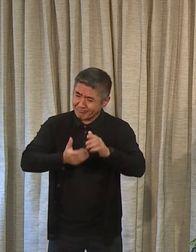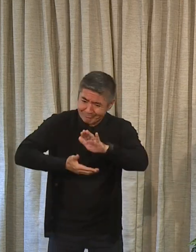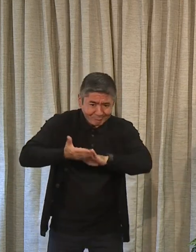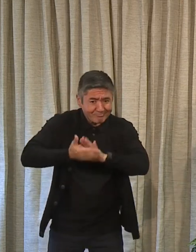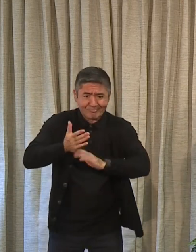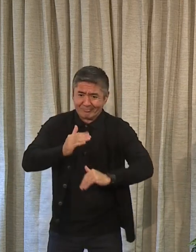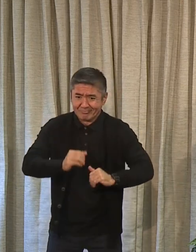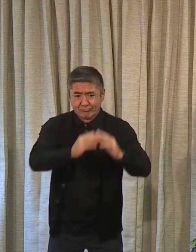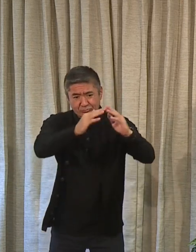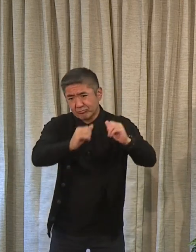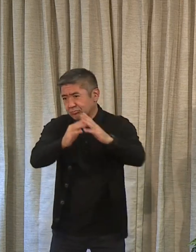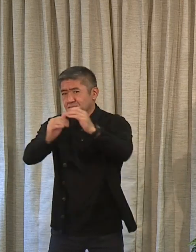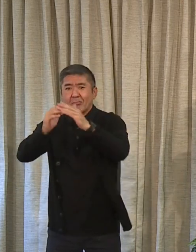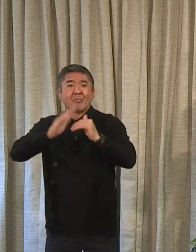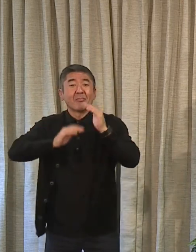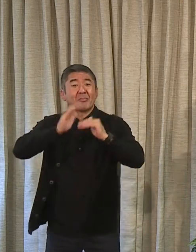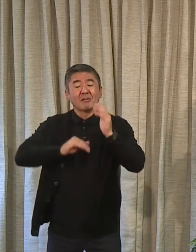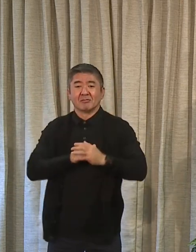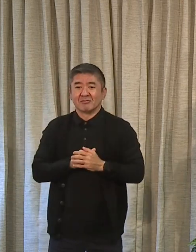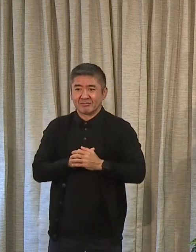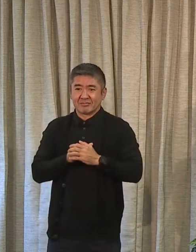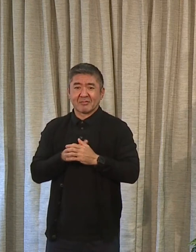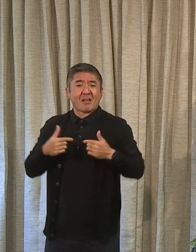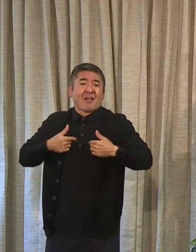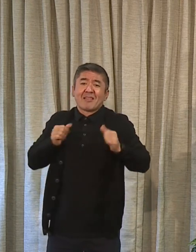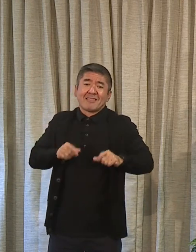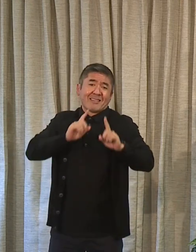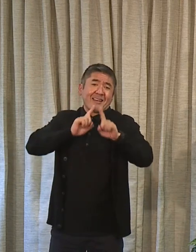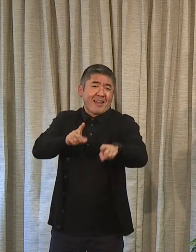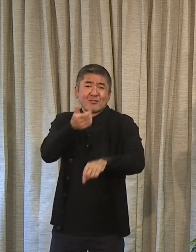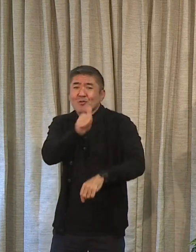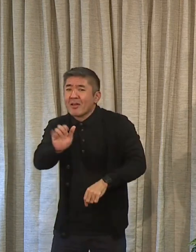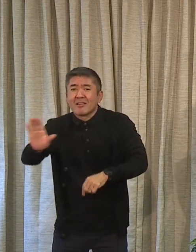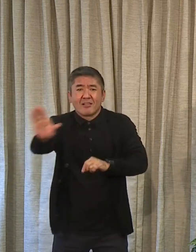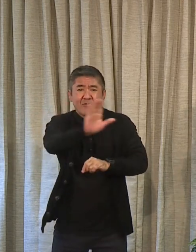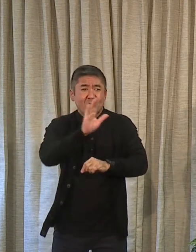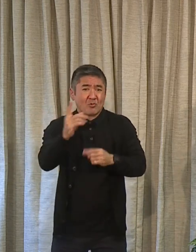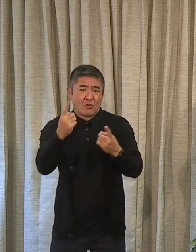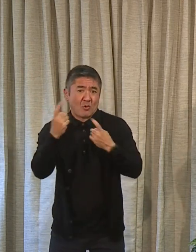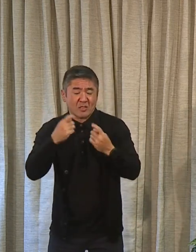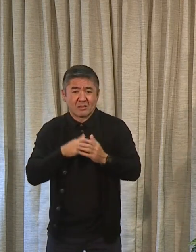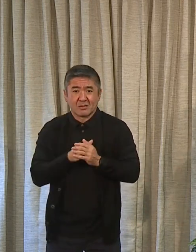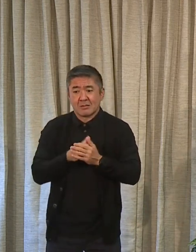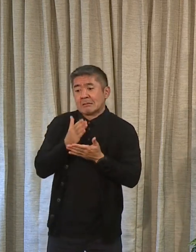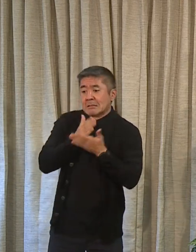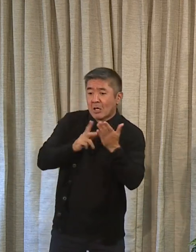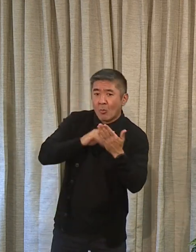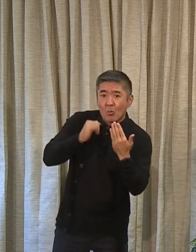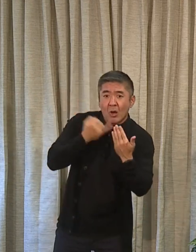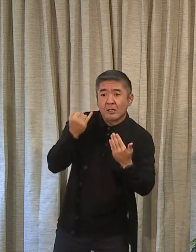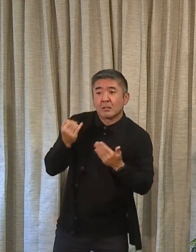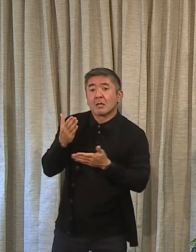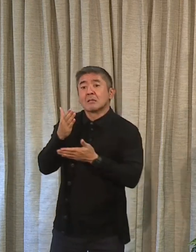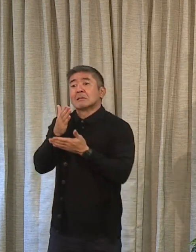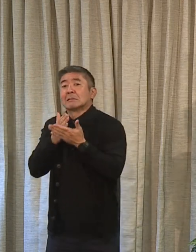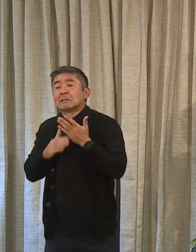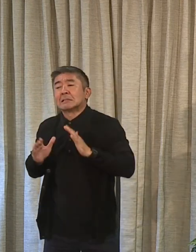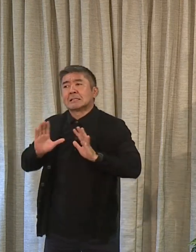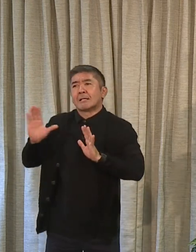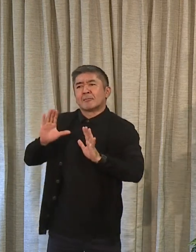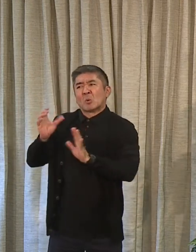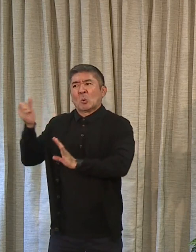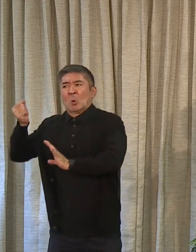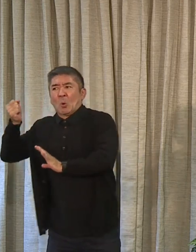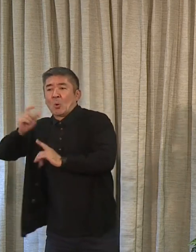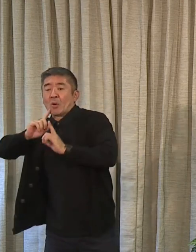the construction projects. And I'd be more than happy to ask or answer any questions you have about some of the projects. Some of them I'll defer answers, but if